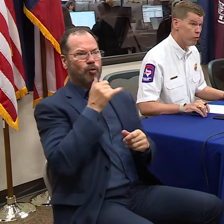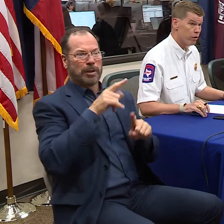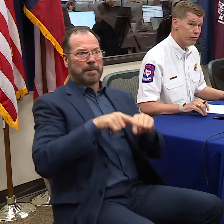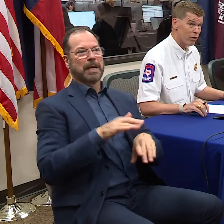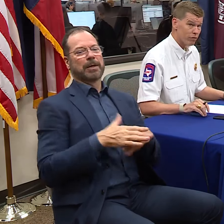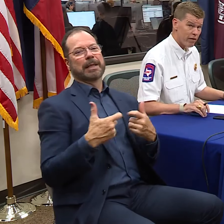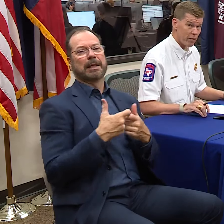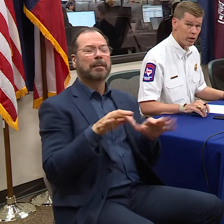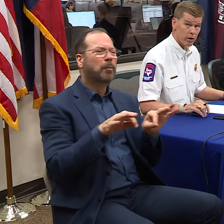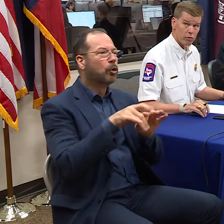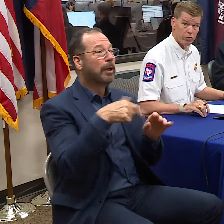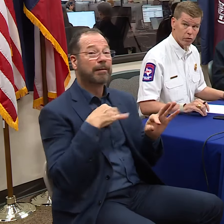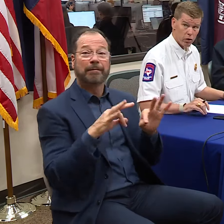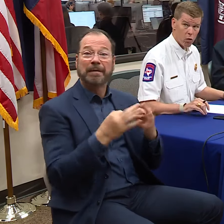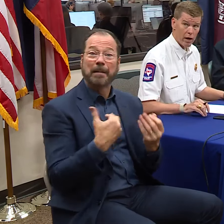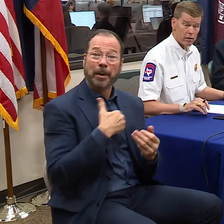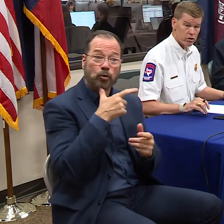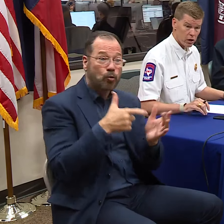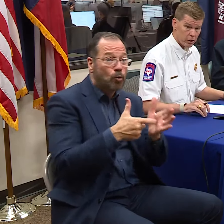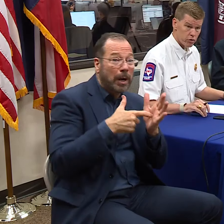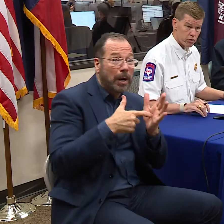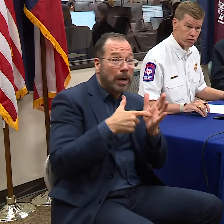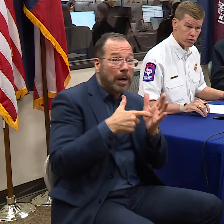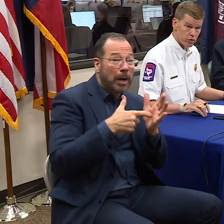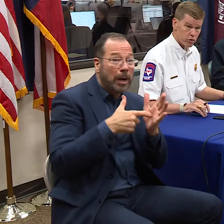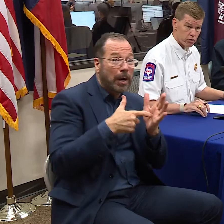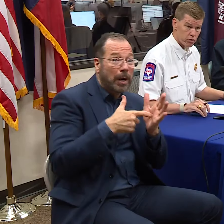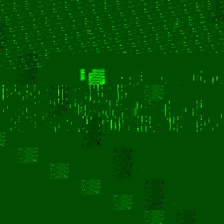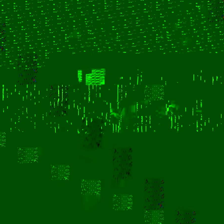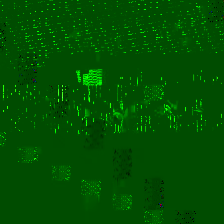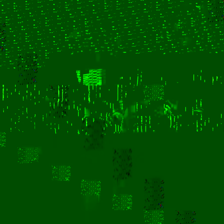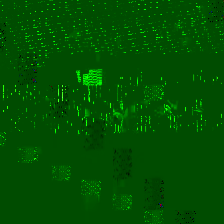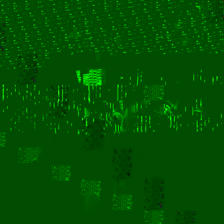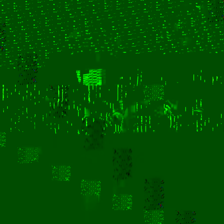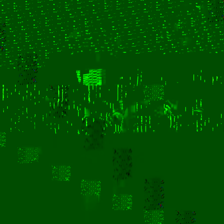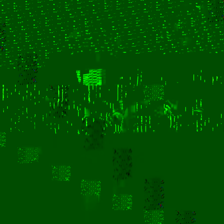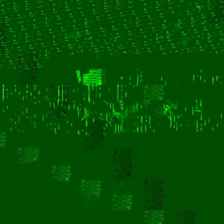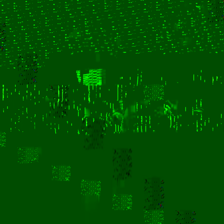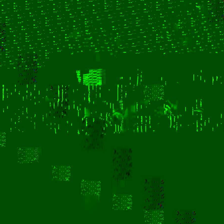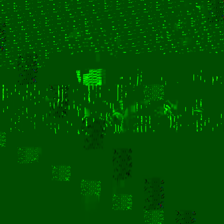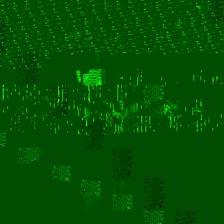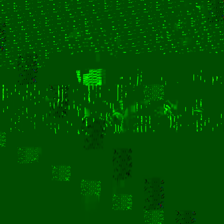that's very important. If you have a family member that requires electricity, they're